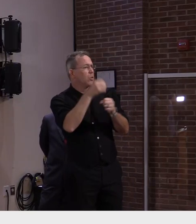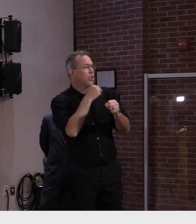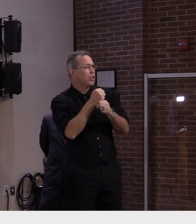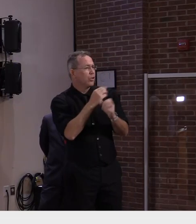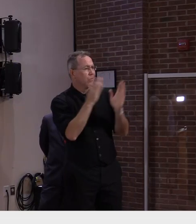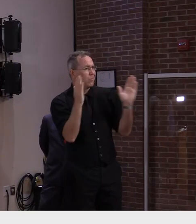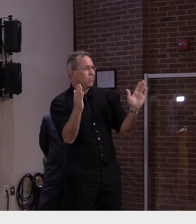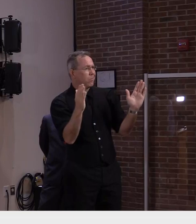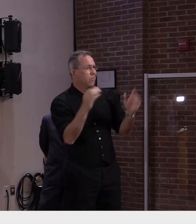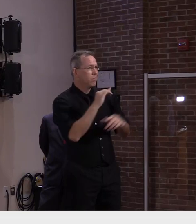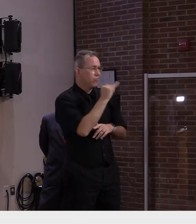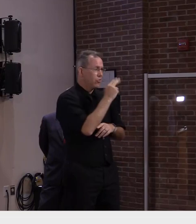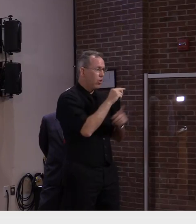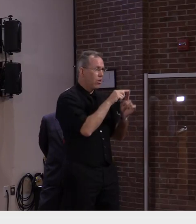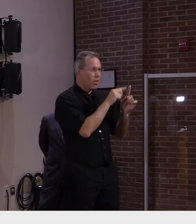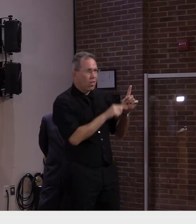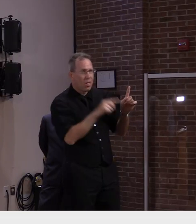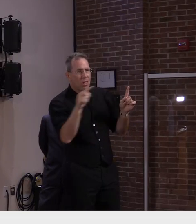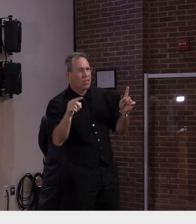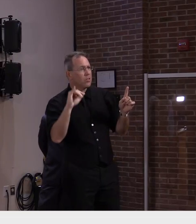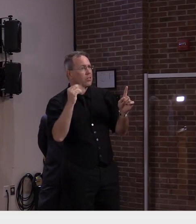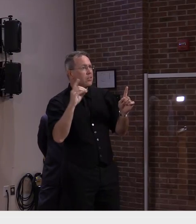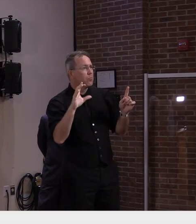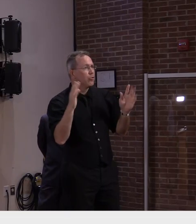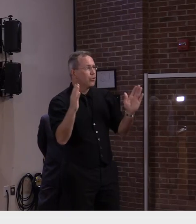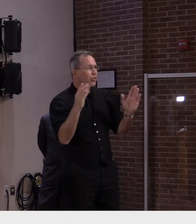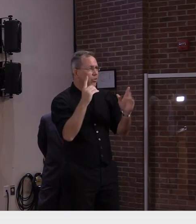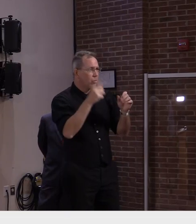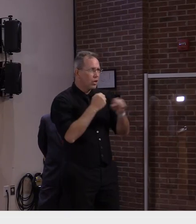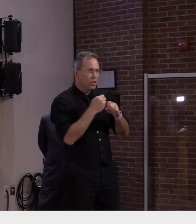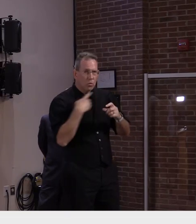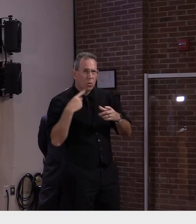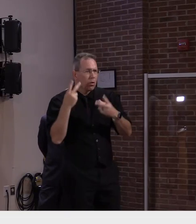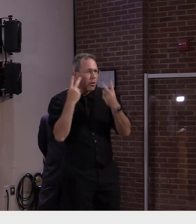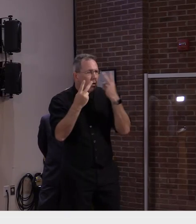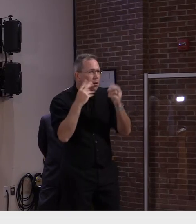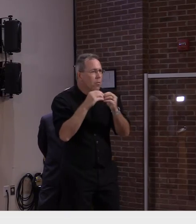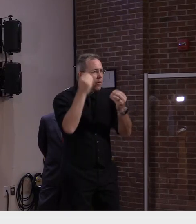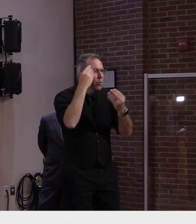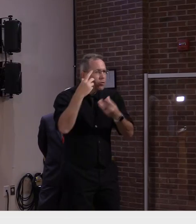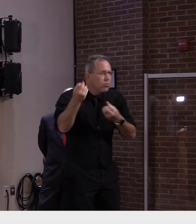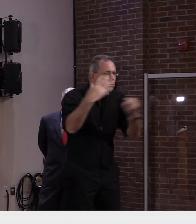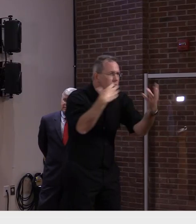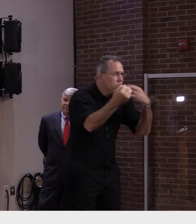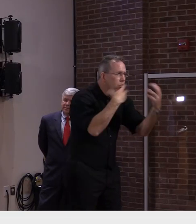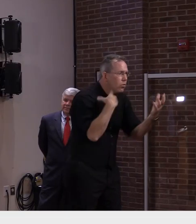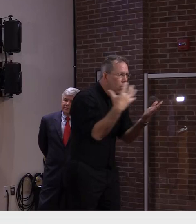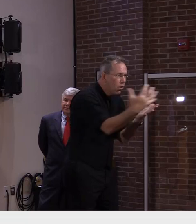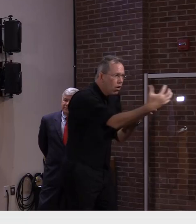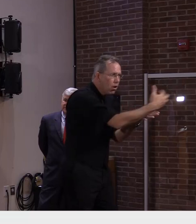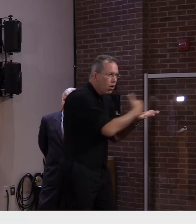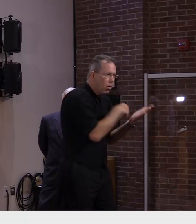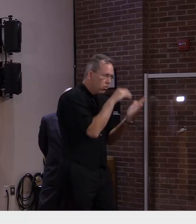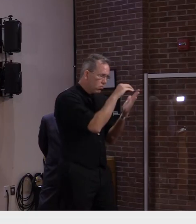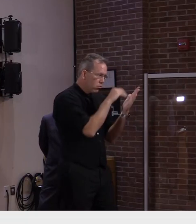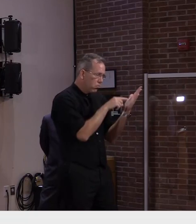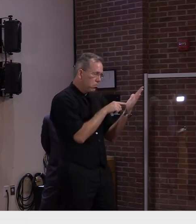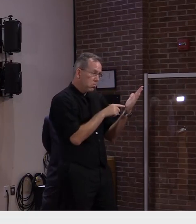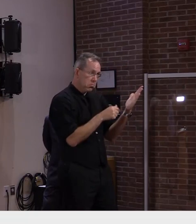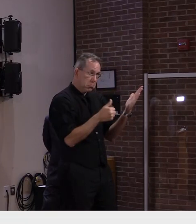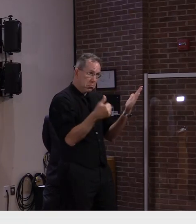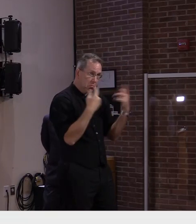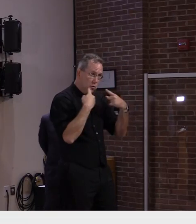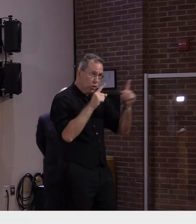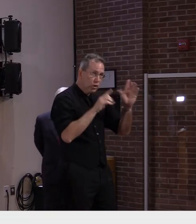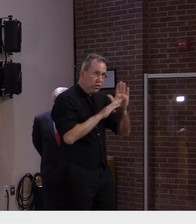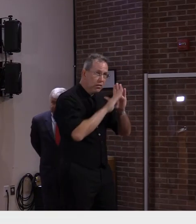But there's so much more data that's coming up. We and the Agency of Human Services and at the Department of Health have